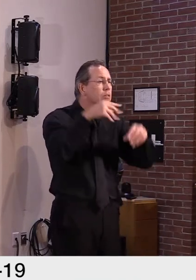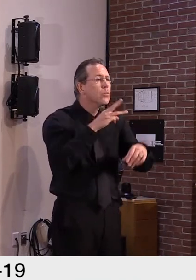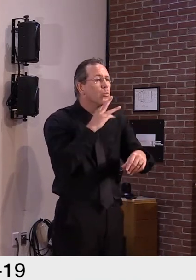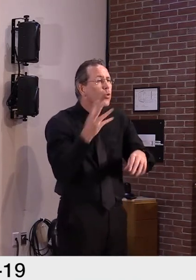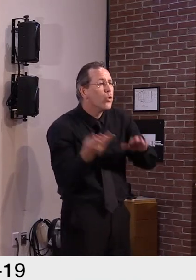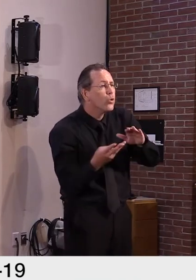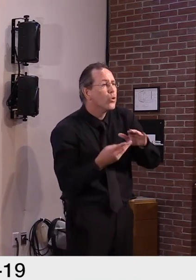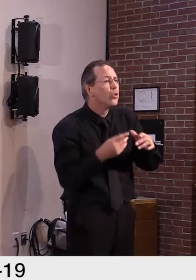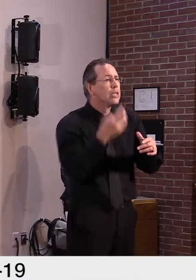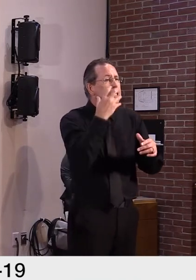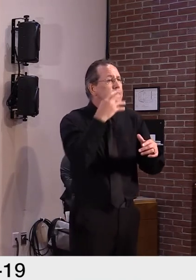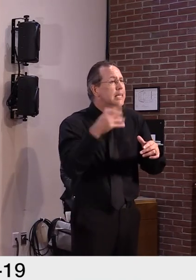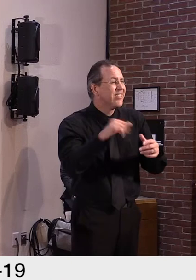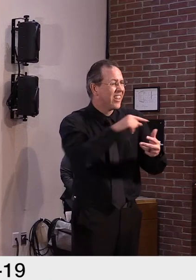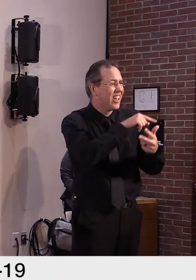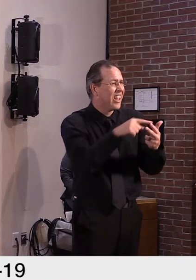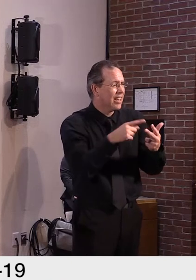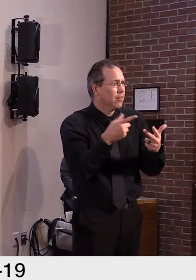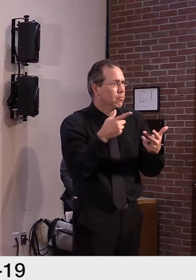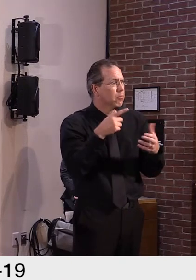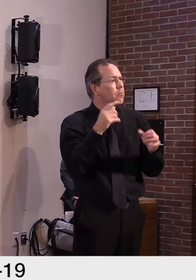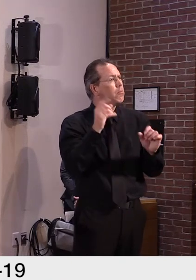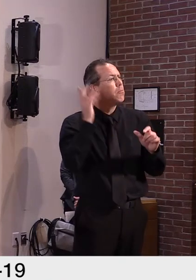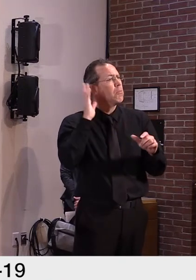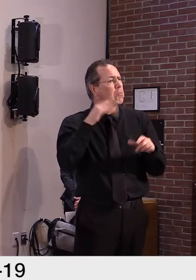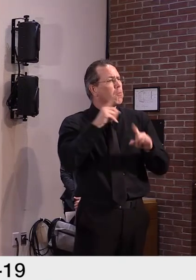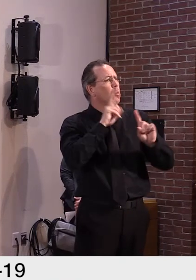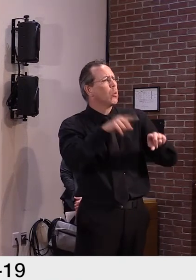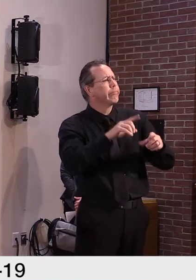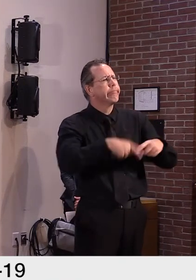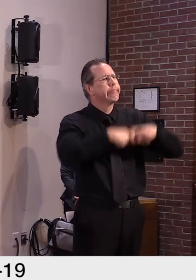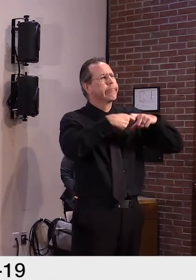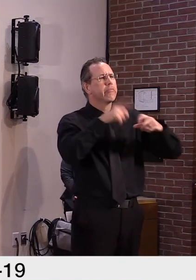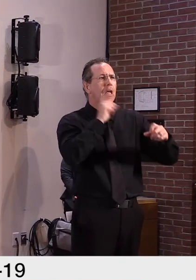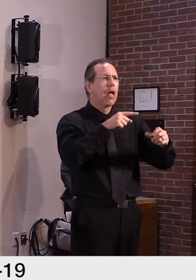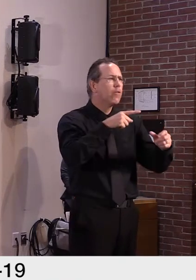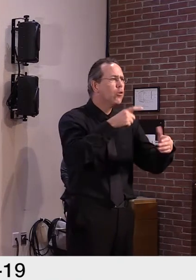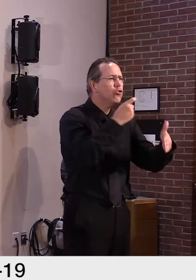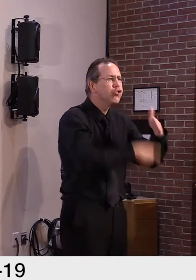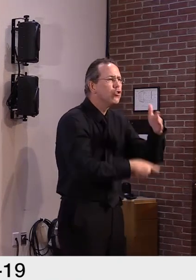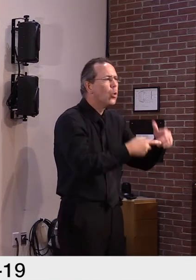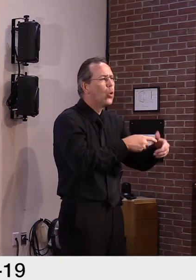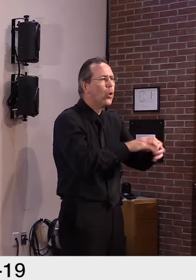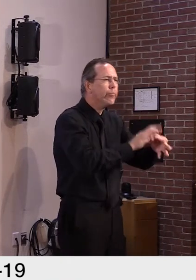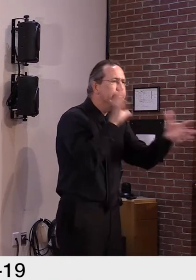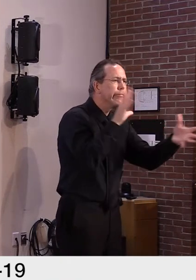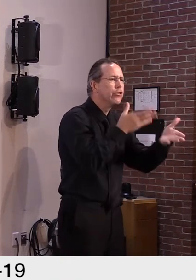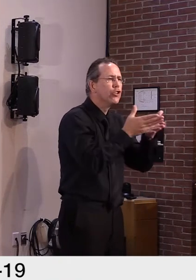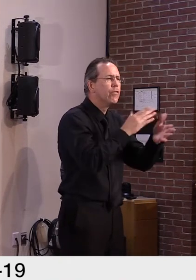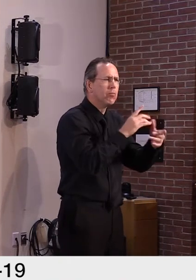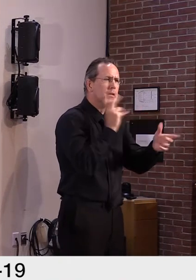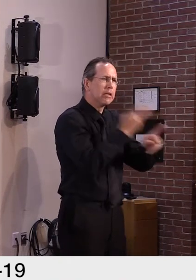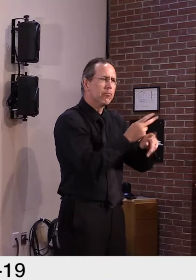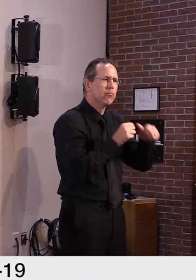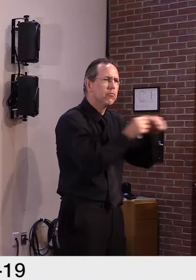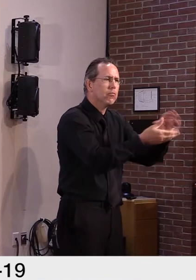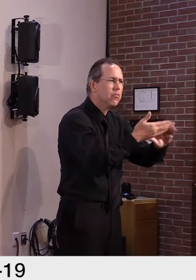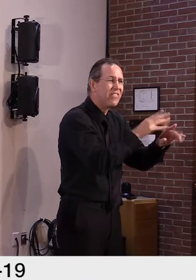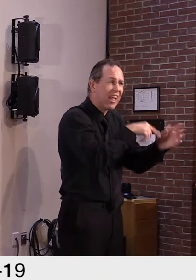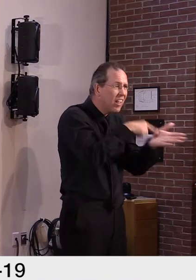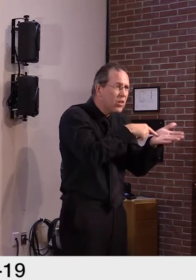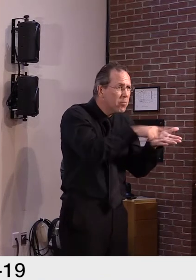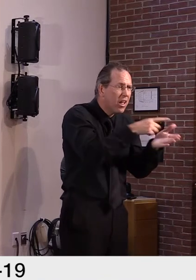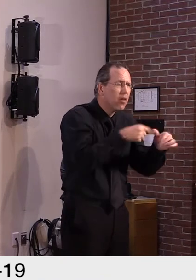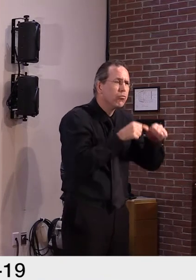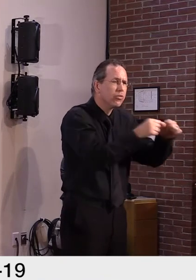uh, but I'm not sure if we had any language in terms of disconnects. Okay. All